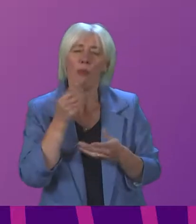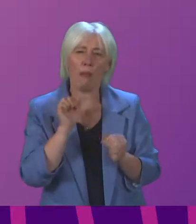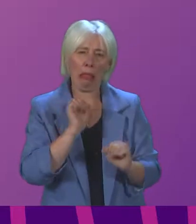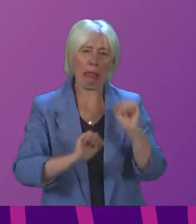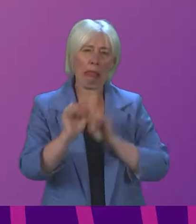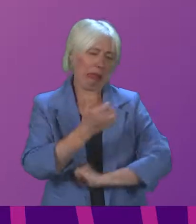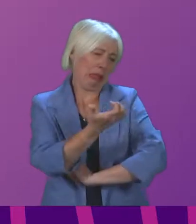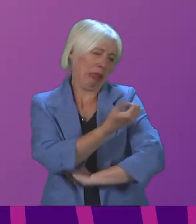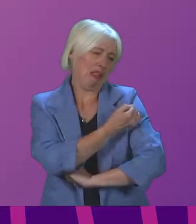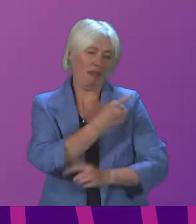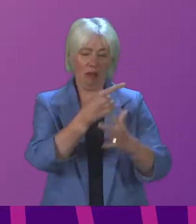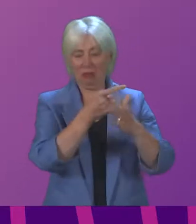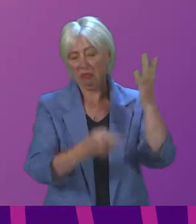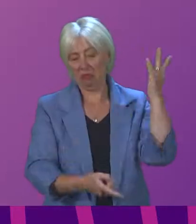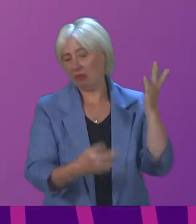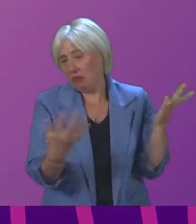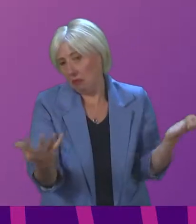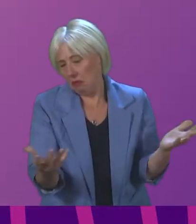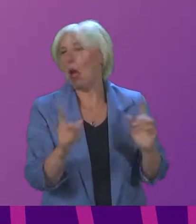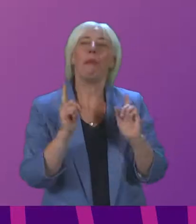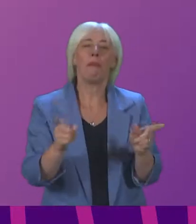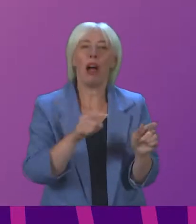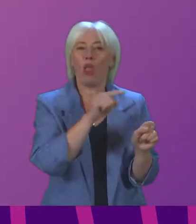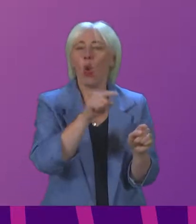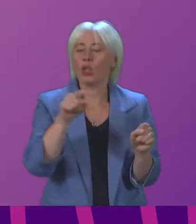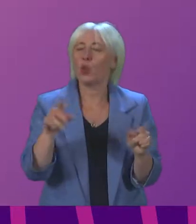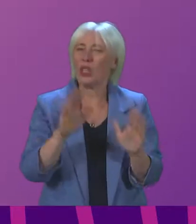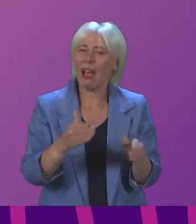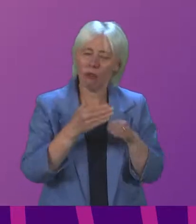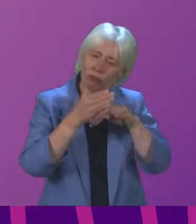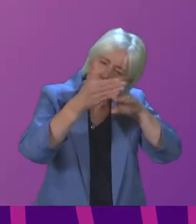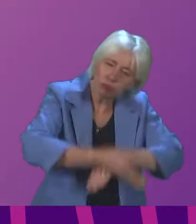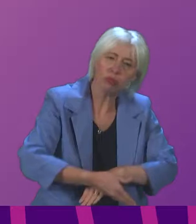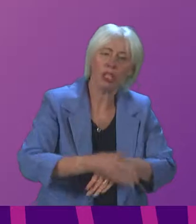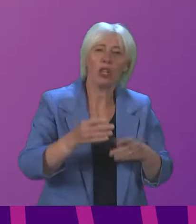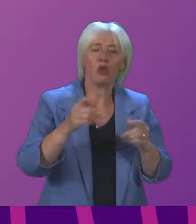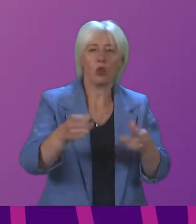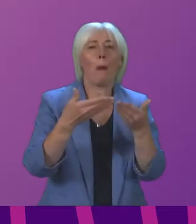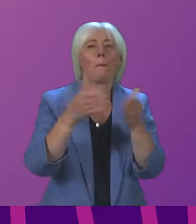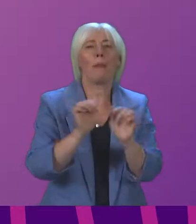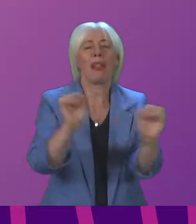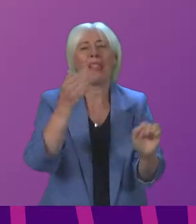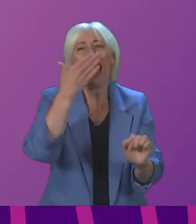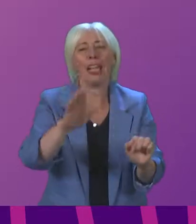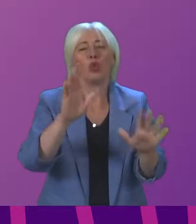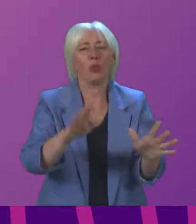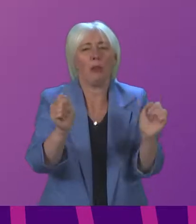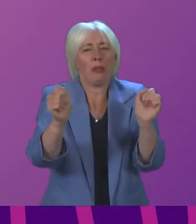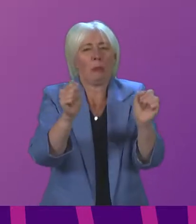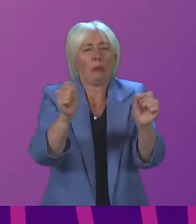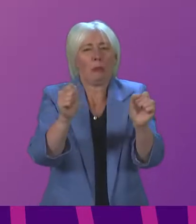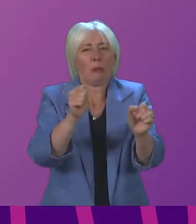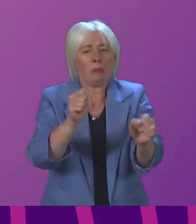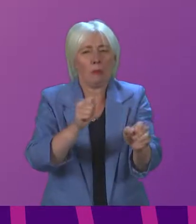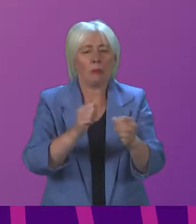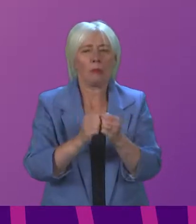variety of reasons. These are clearly areas where more work must be done to change the public attitude. We also need to think about